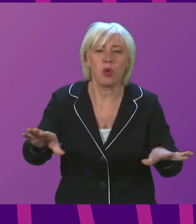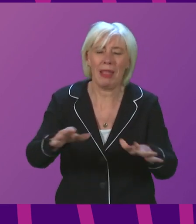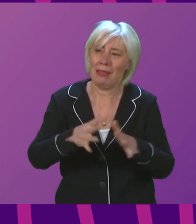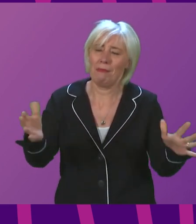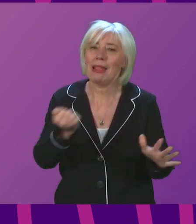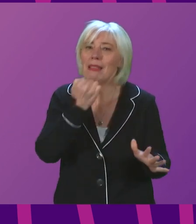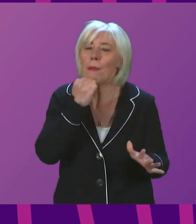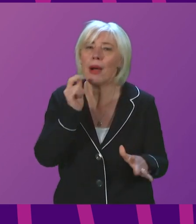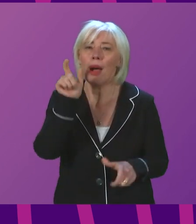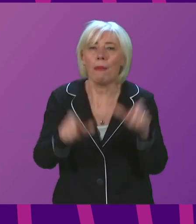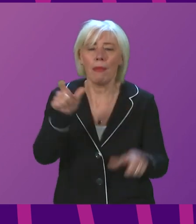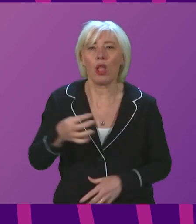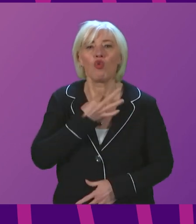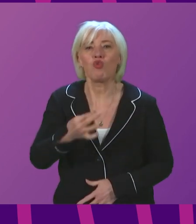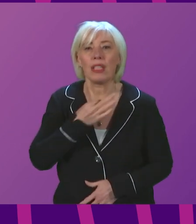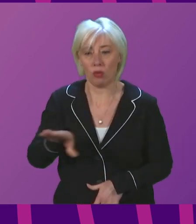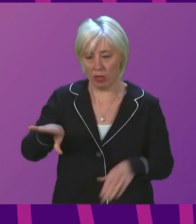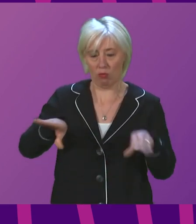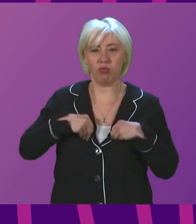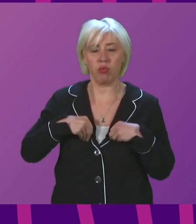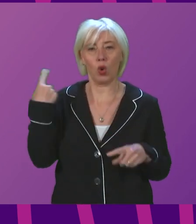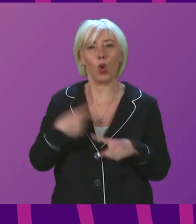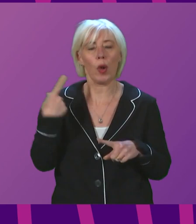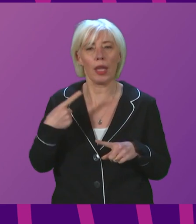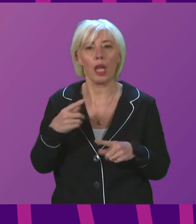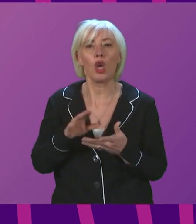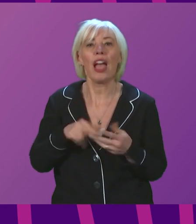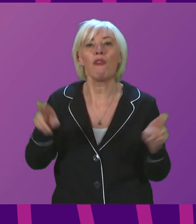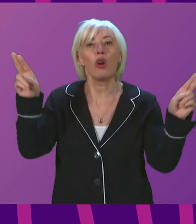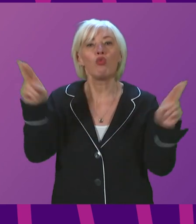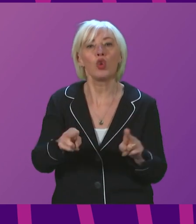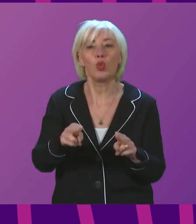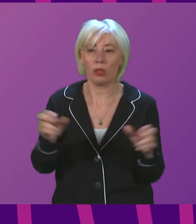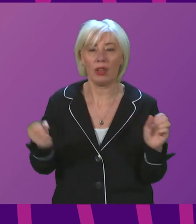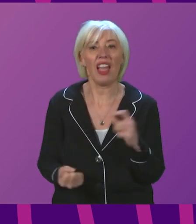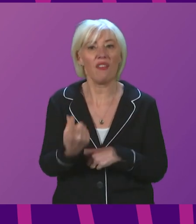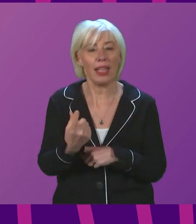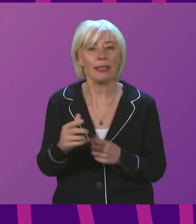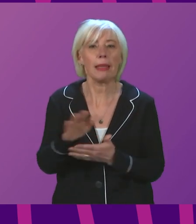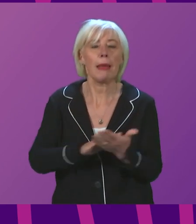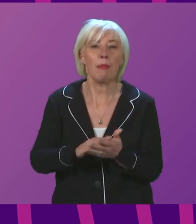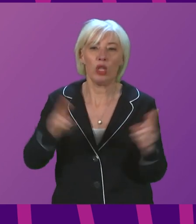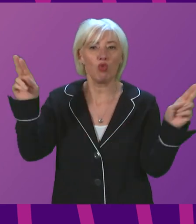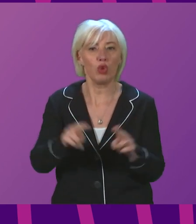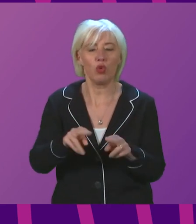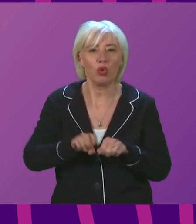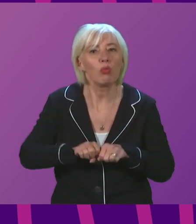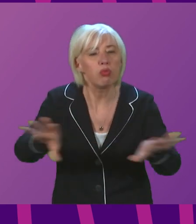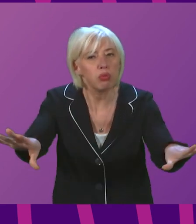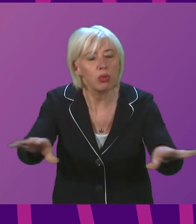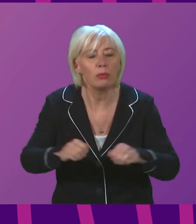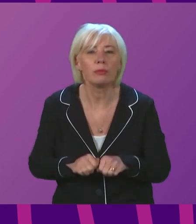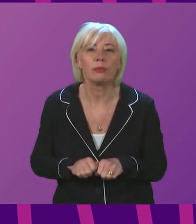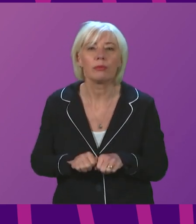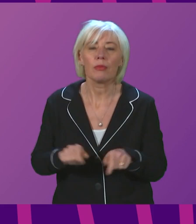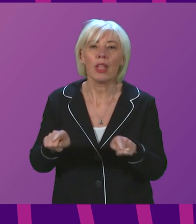numbers at risk of getting infected very quickly. Limiting these events helps reduce the risk of widespread transmission. It also cuts